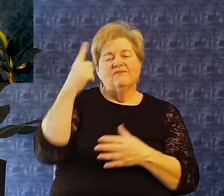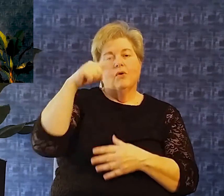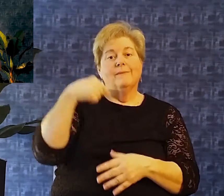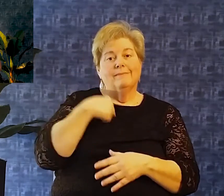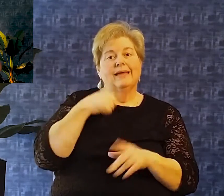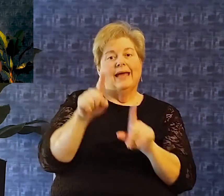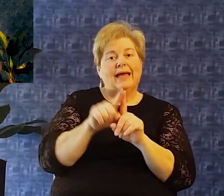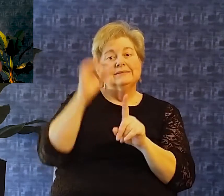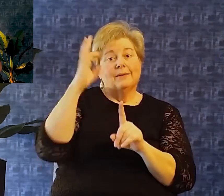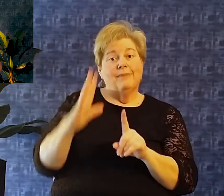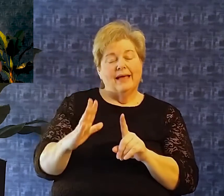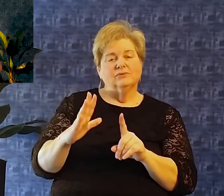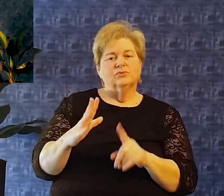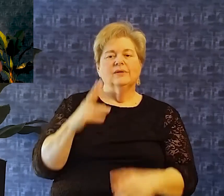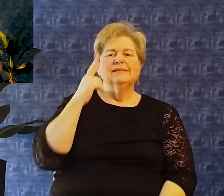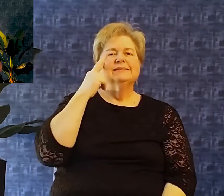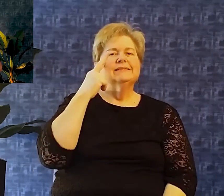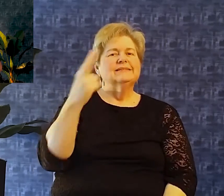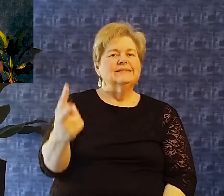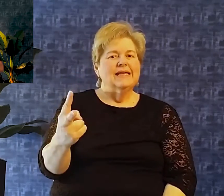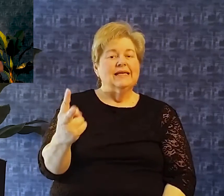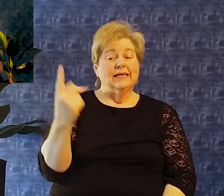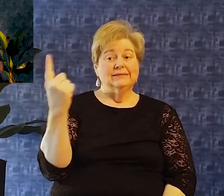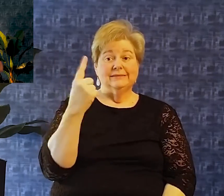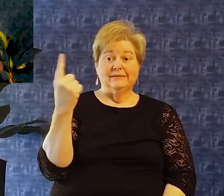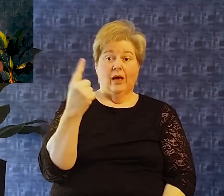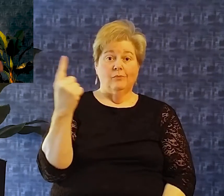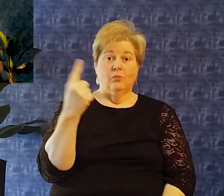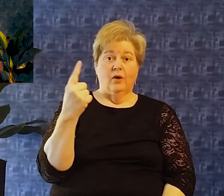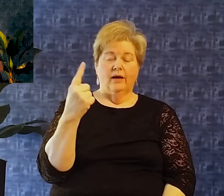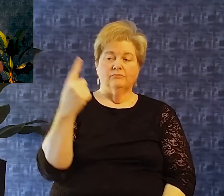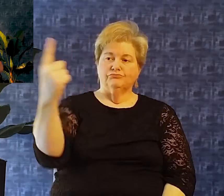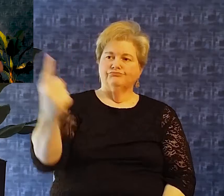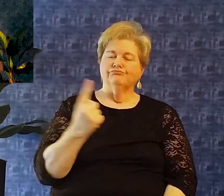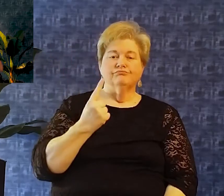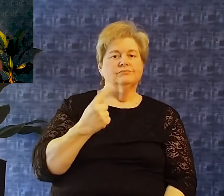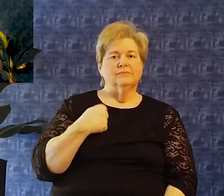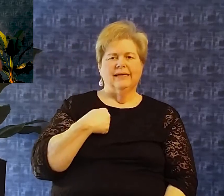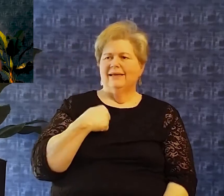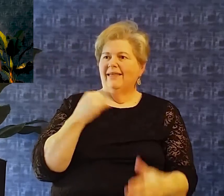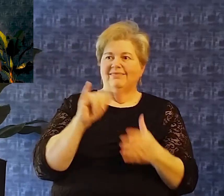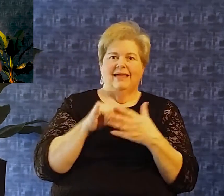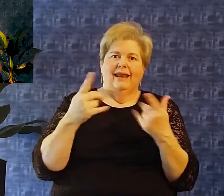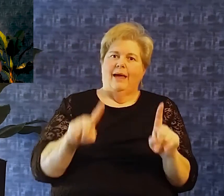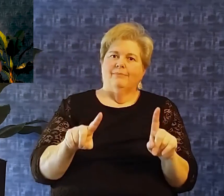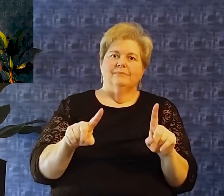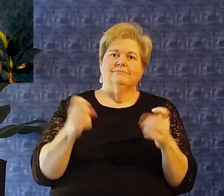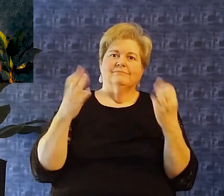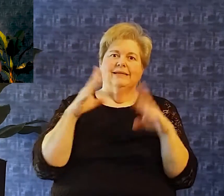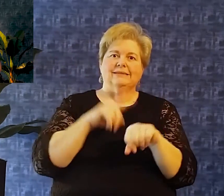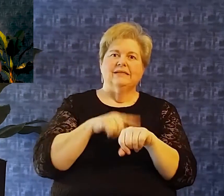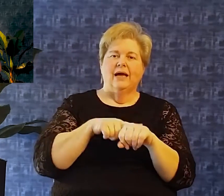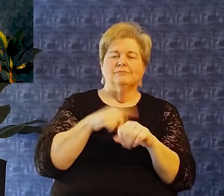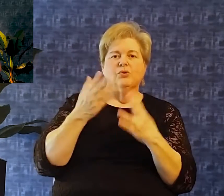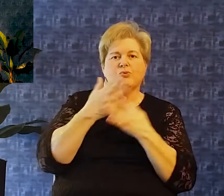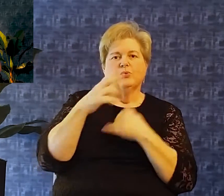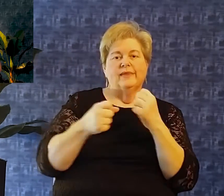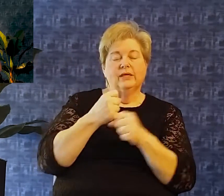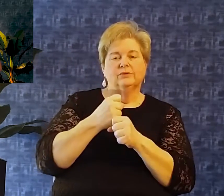me and this has happened multiple times through the years Where someone comes and they have an idea about ministry something that they want to